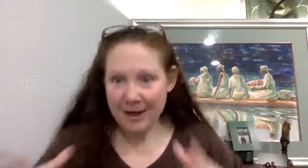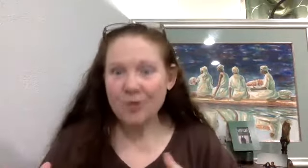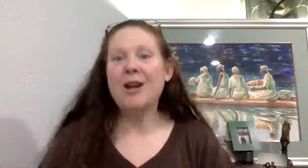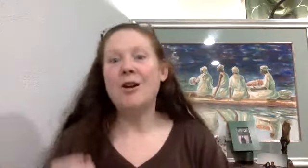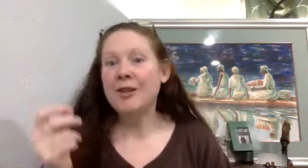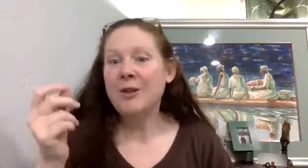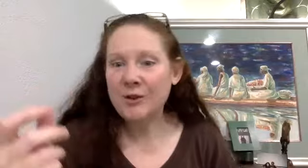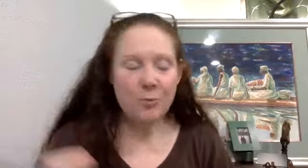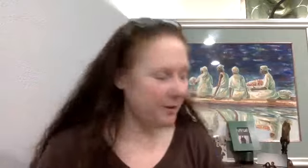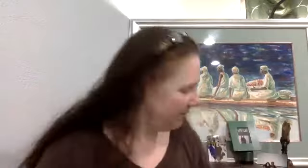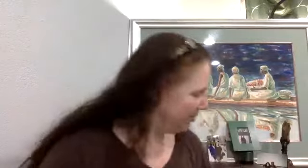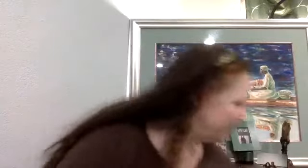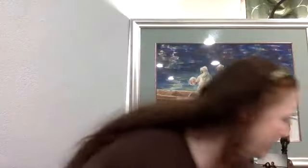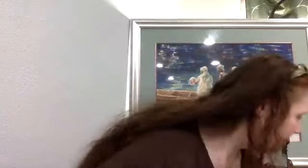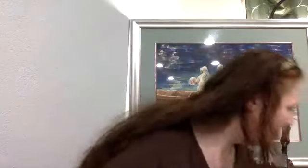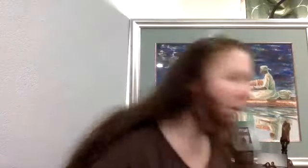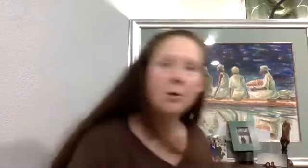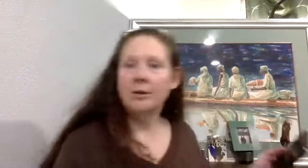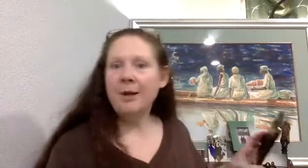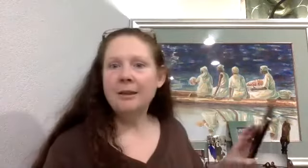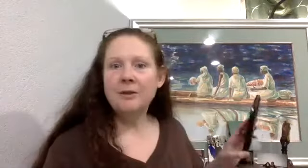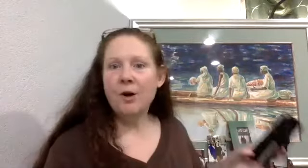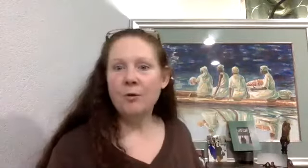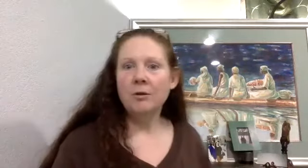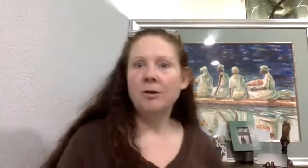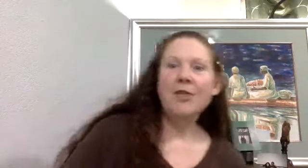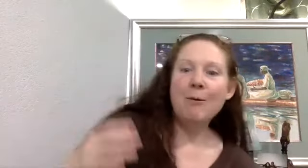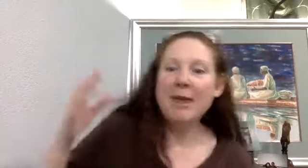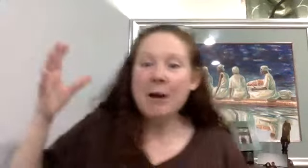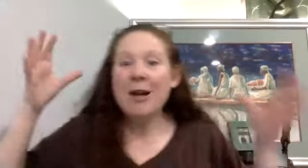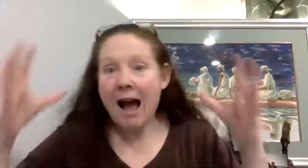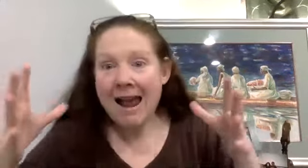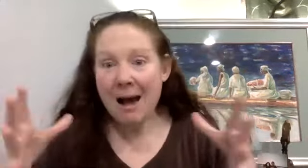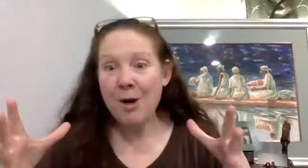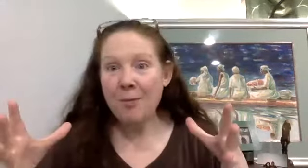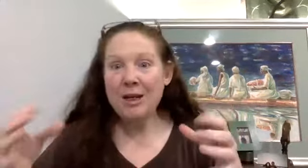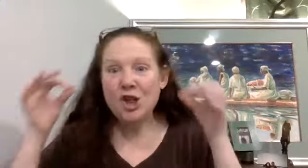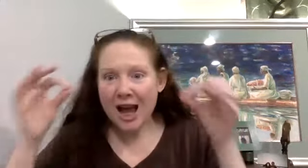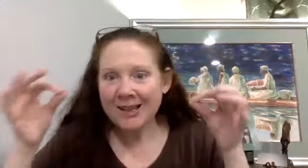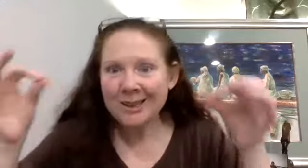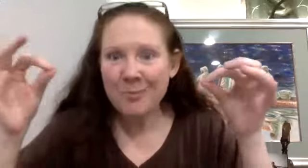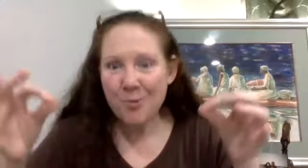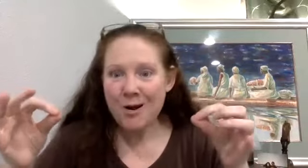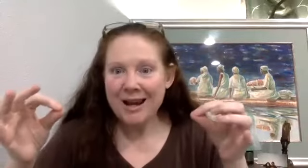integrated all of this. Here's some wisdom. The person would be like, well, let me get this phone. They went, they would hang up on me just at the point